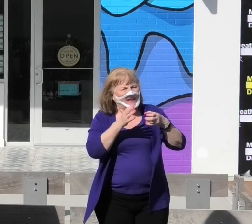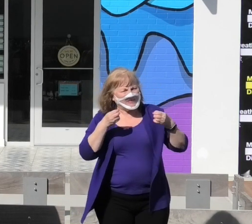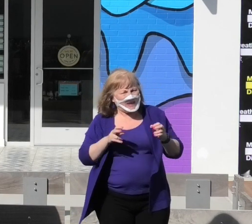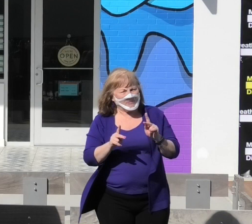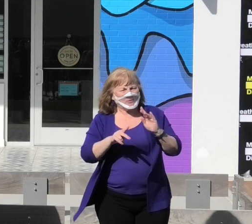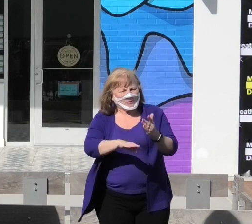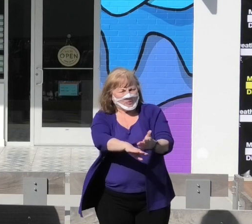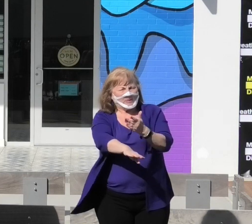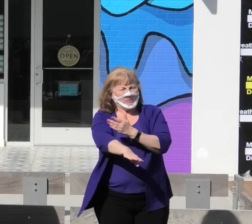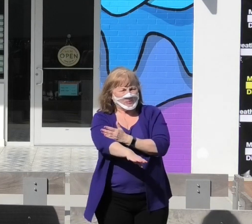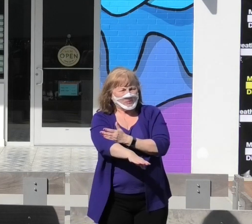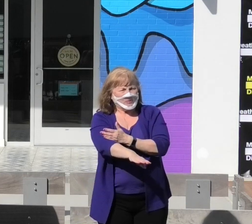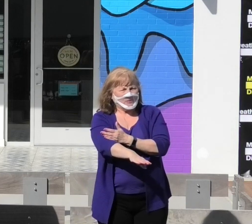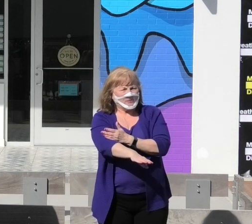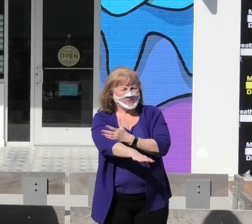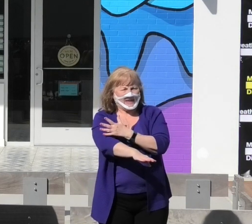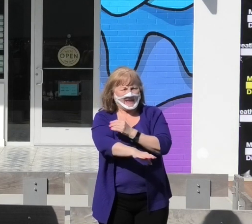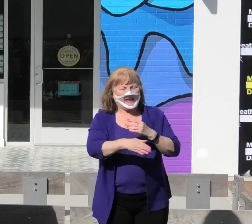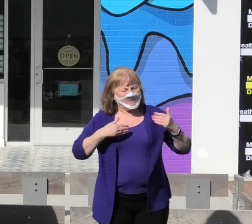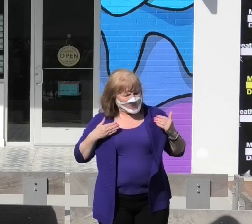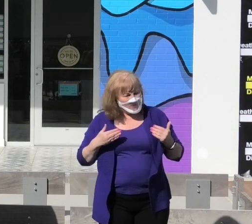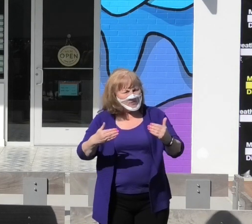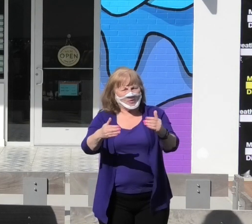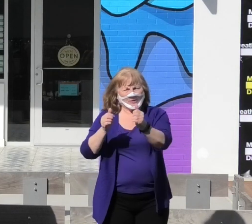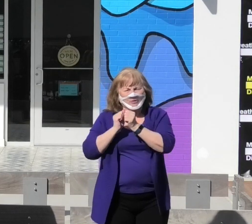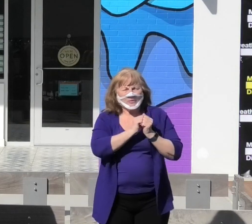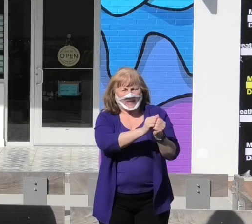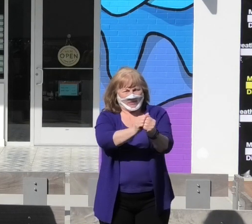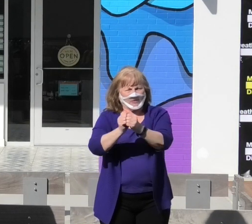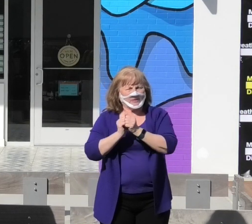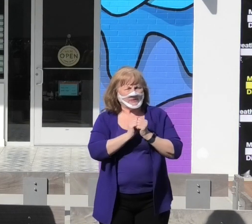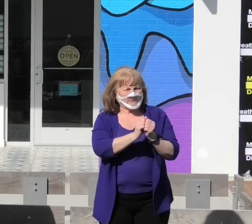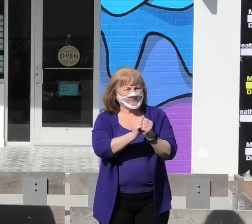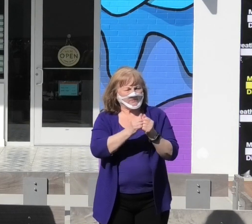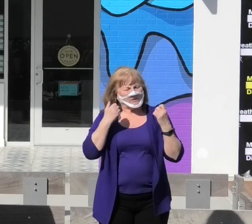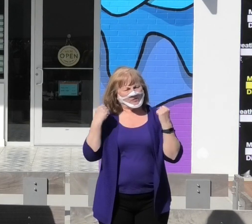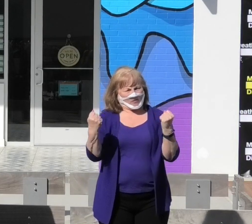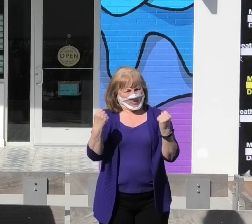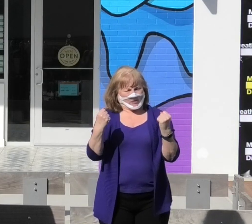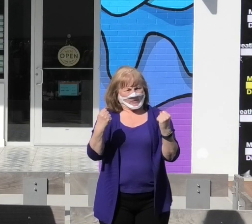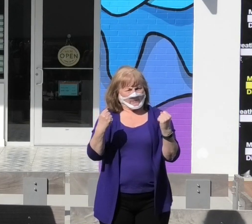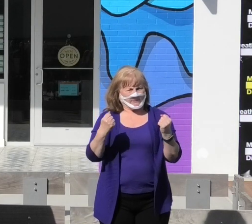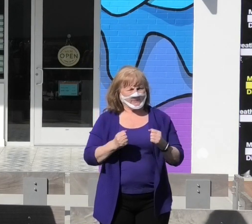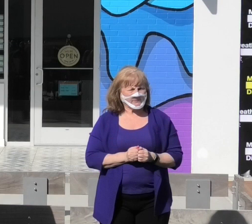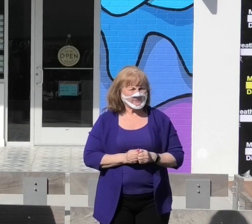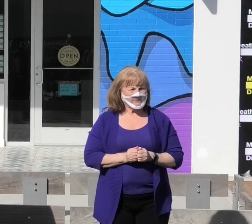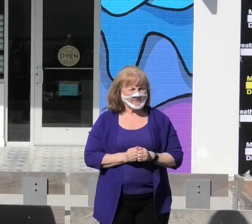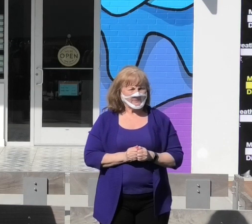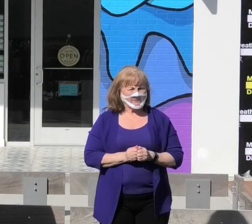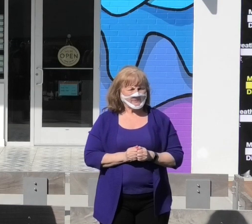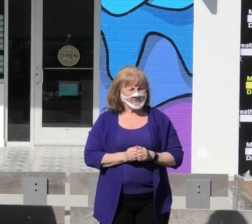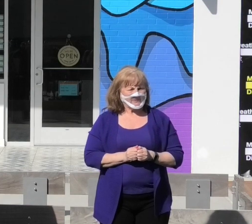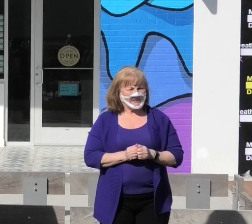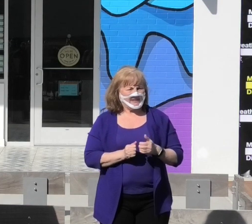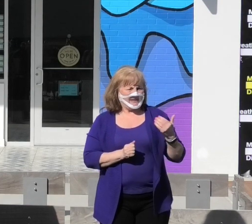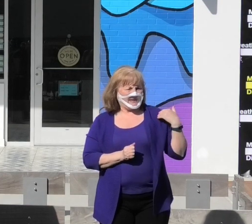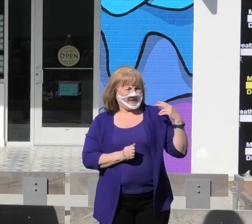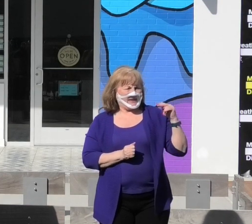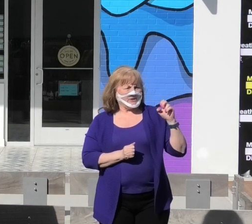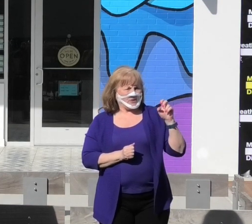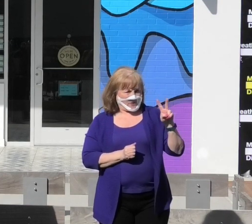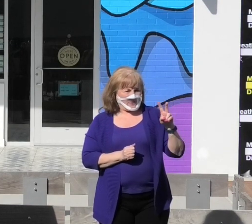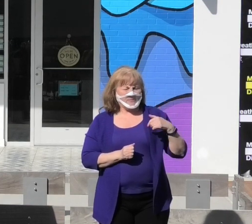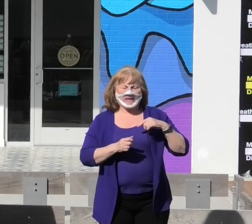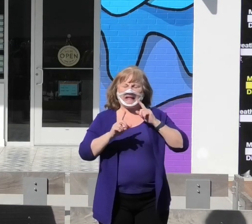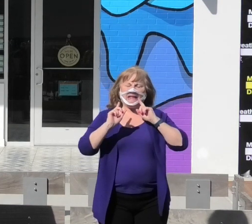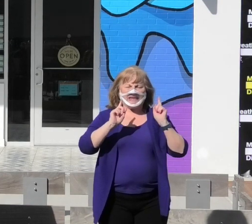to improve and move forward together, stronger. In November, I